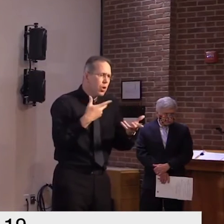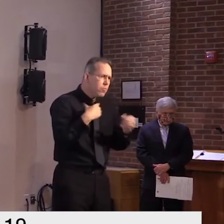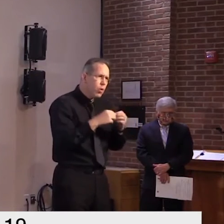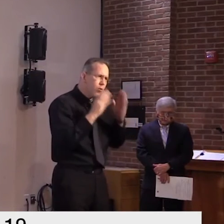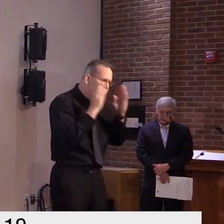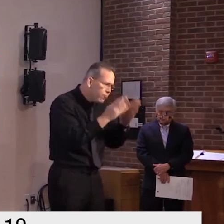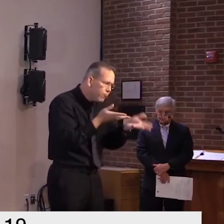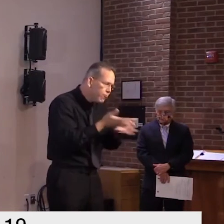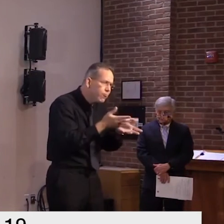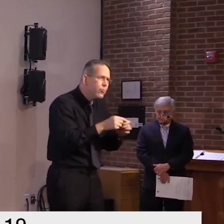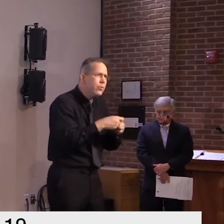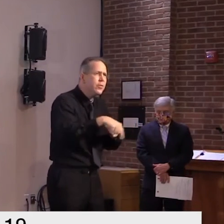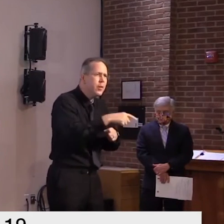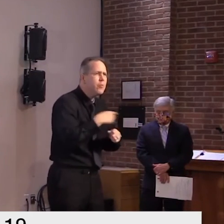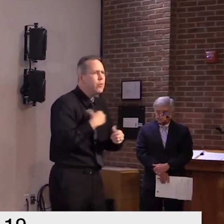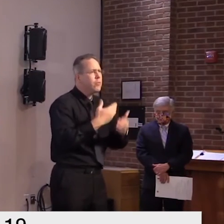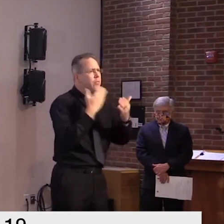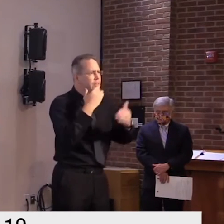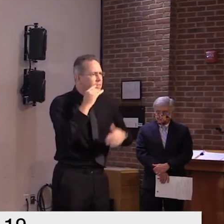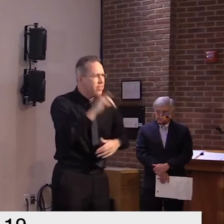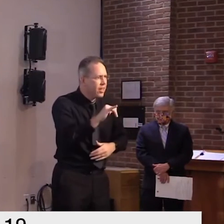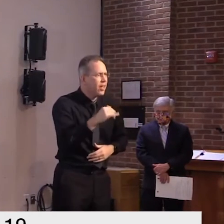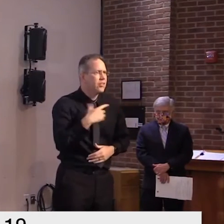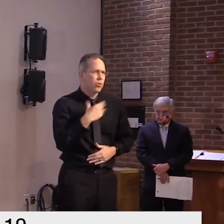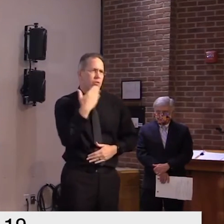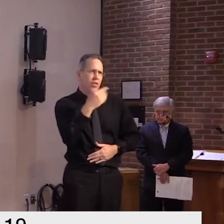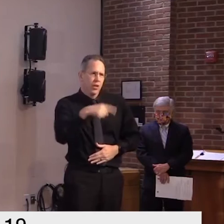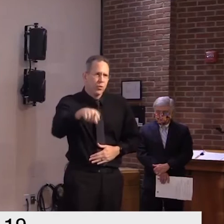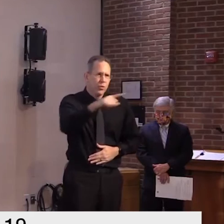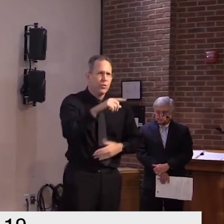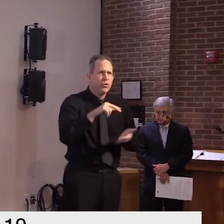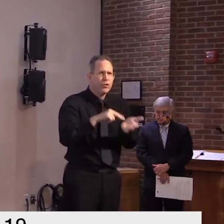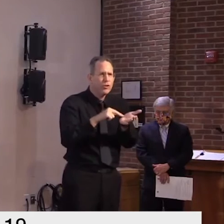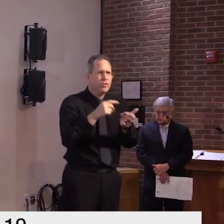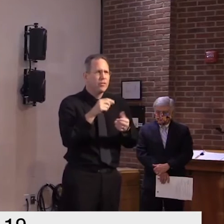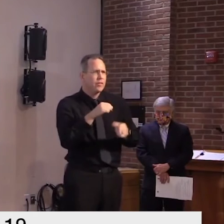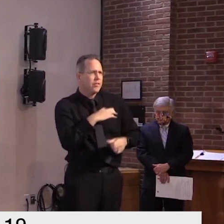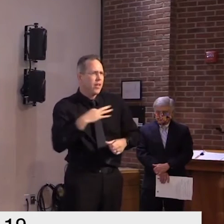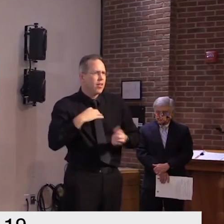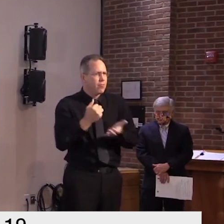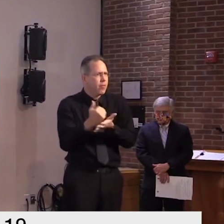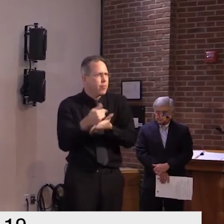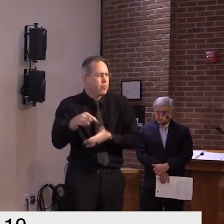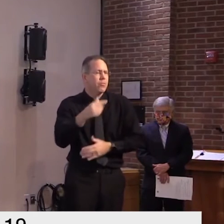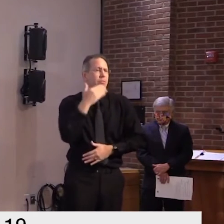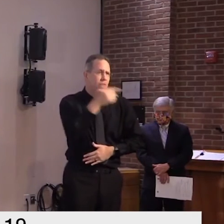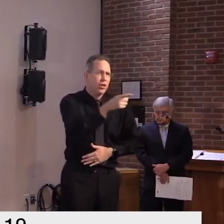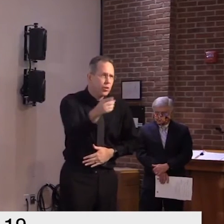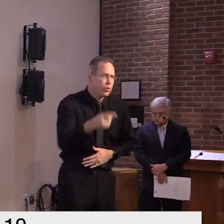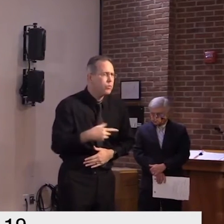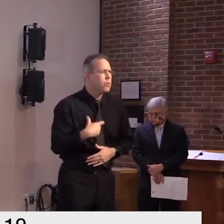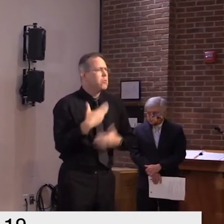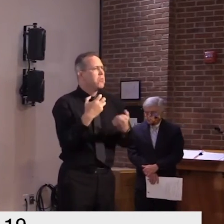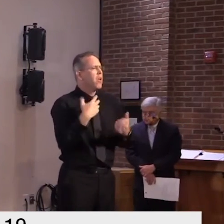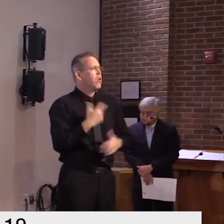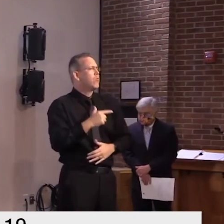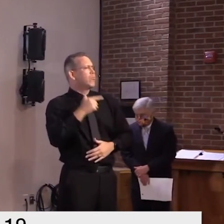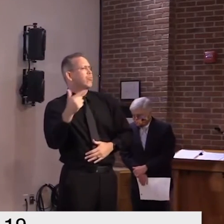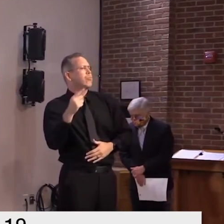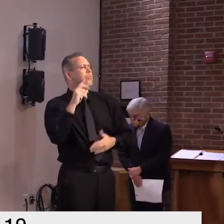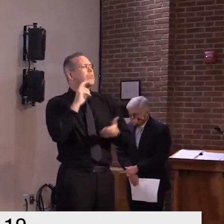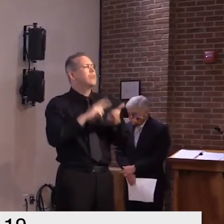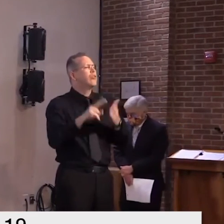so I thank you for that now for details on these new visitation policies policies I'll turn it over to